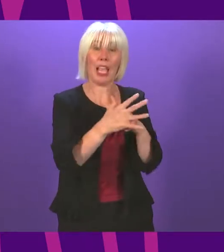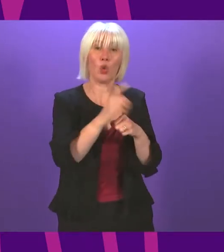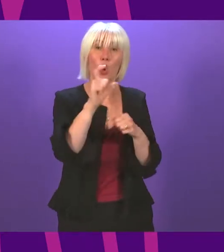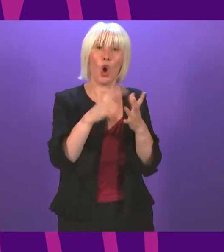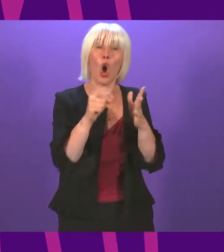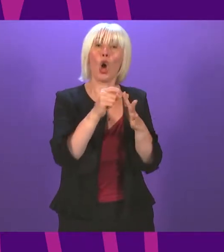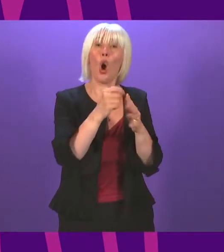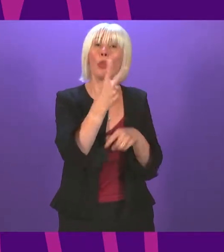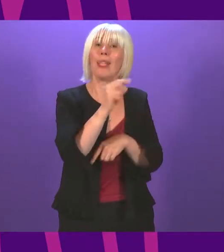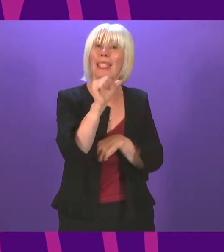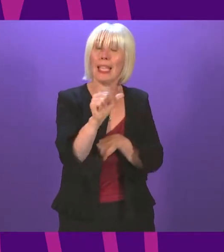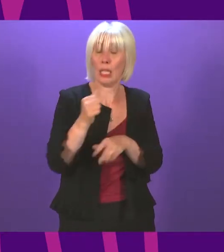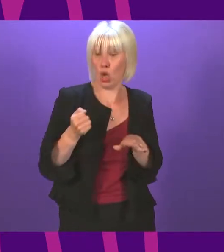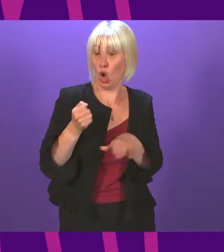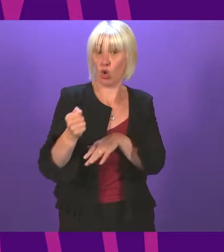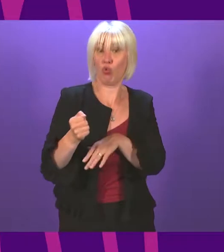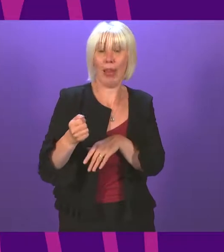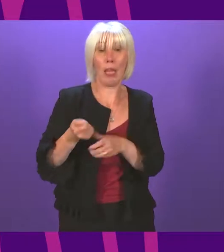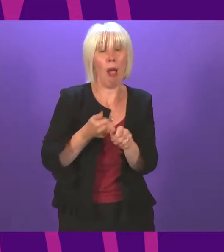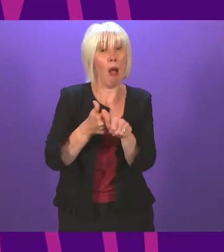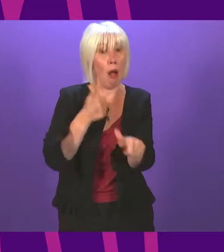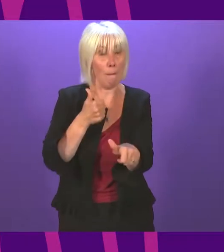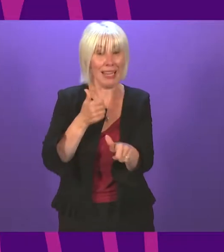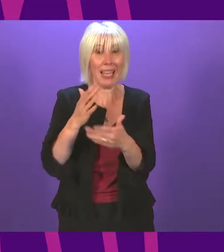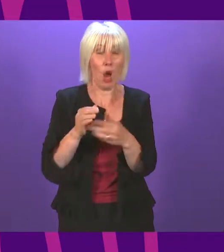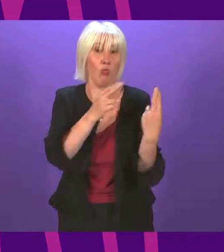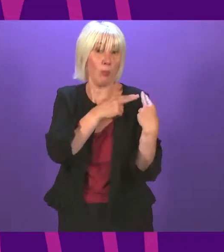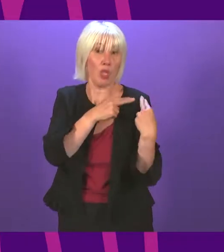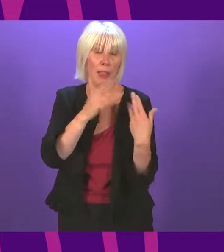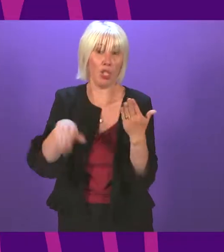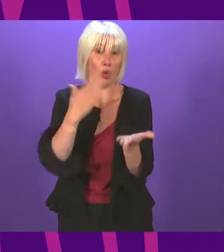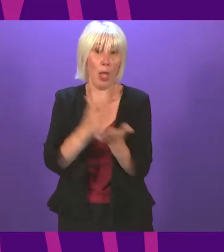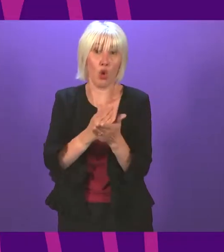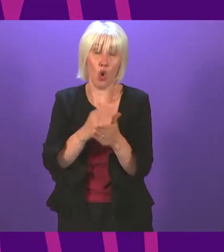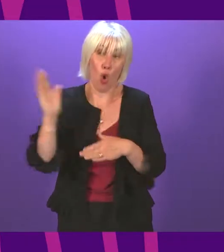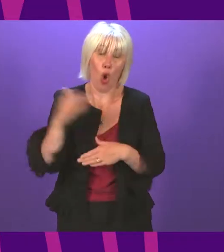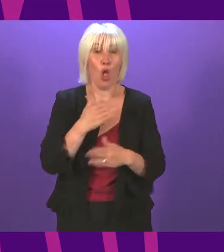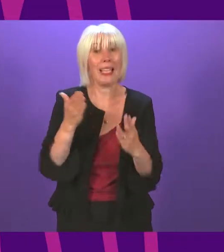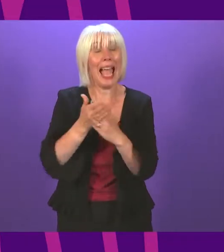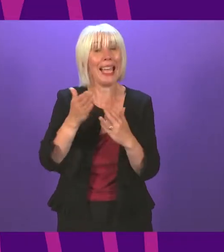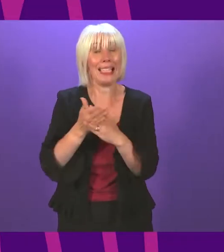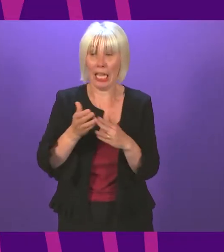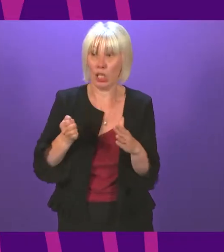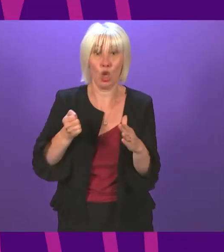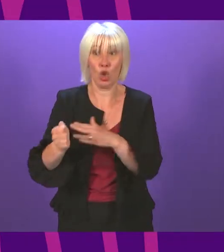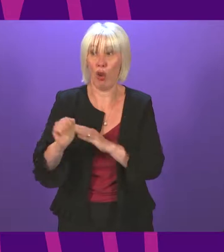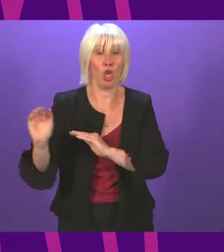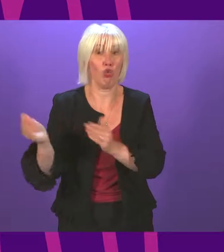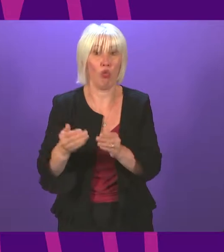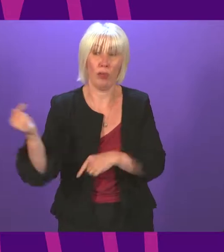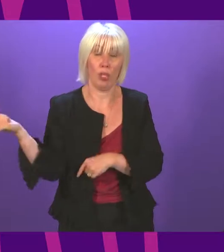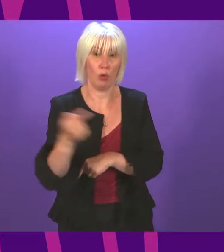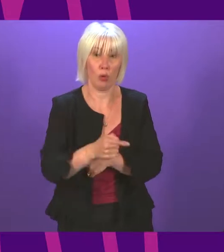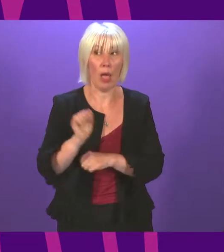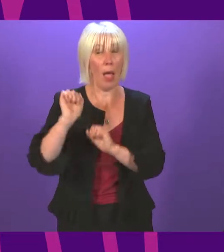Abelio has a duty to its staff and passengers to resolve this situation and it is a problem of the operator's own making and one that it has an obligation